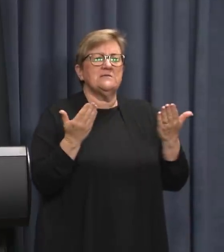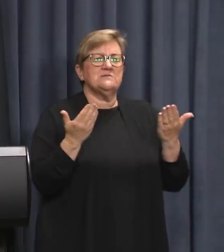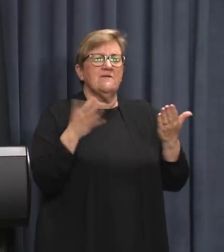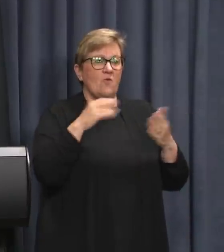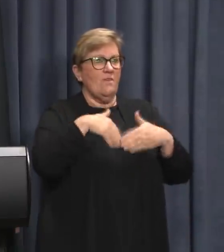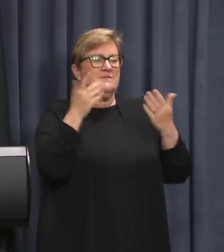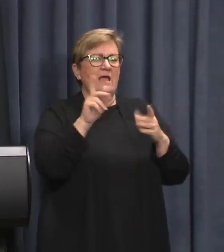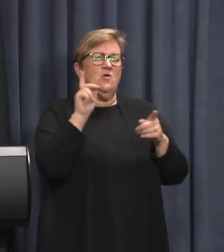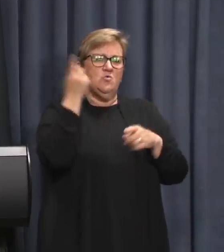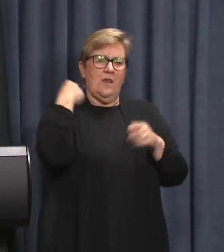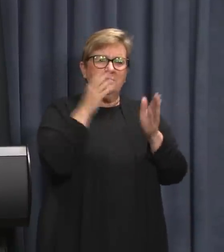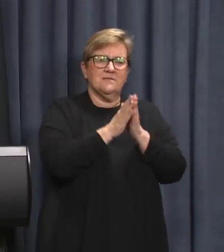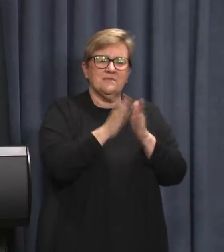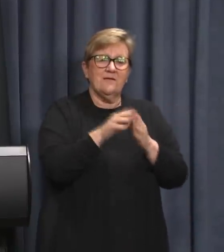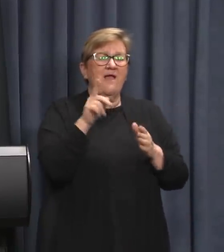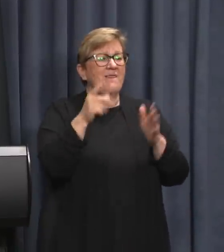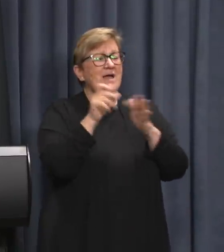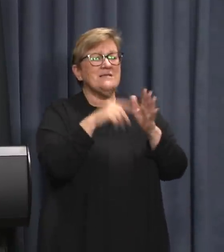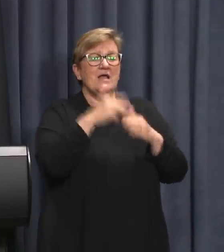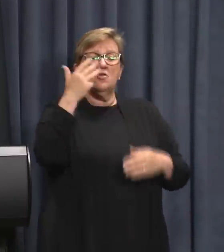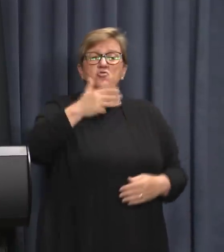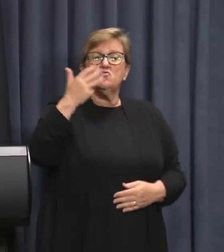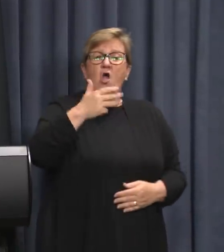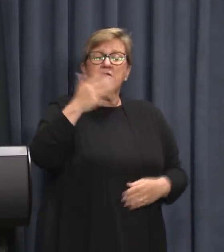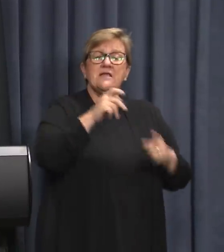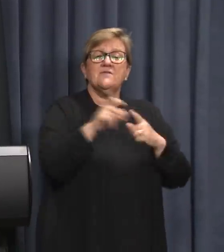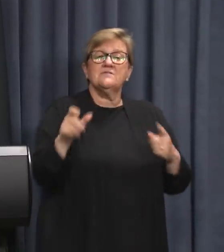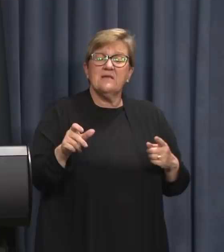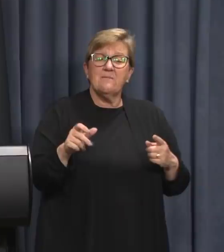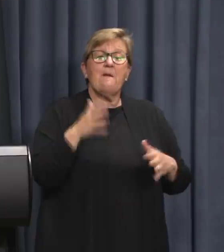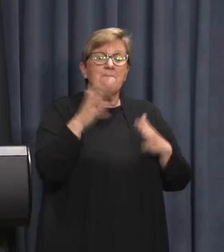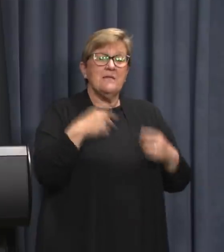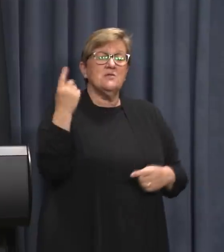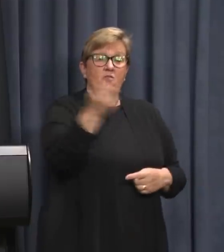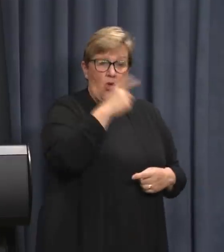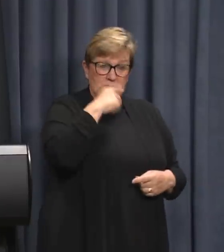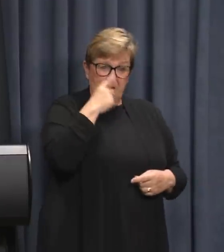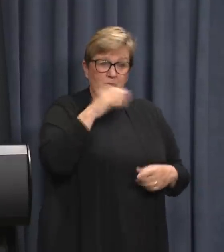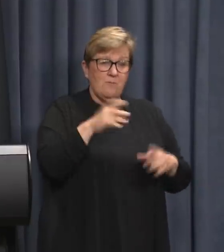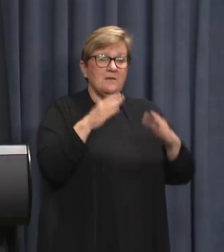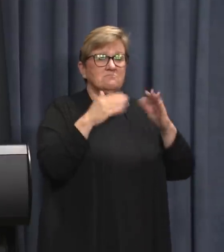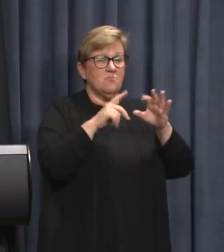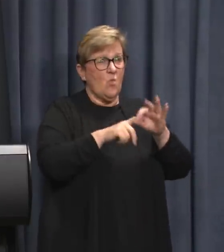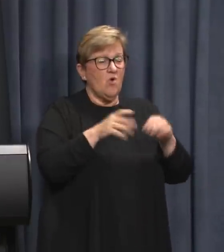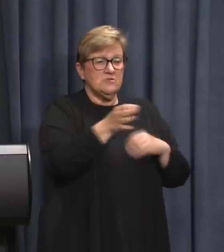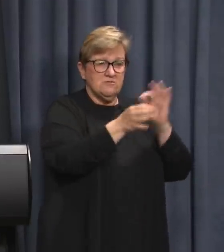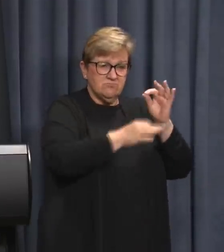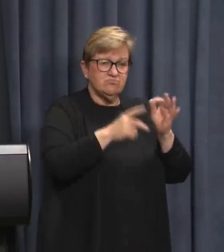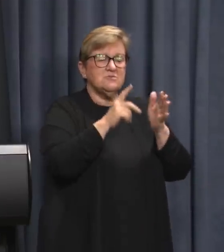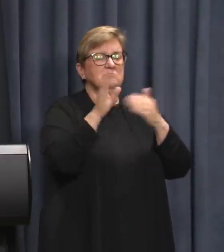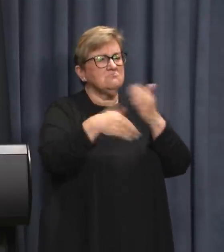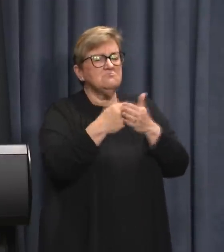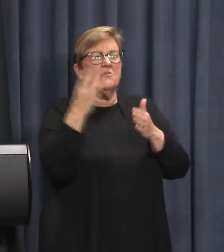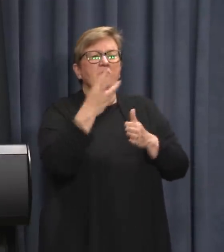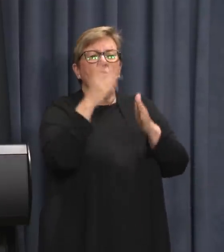exposure. As the date of exposure is the 19th of December this means they will be in quarantine until January the 3rd.